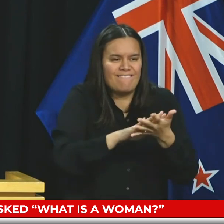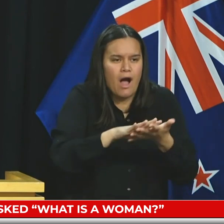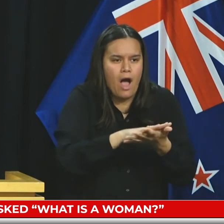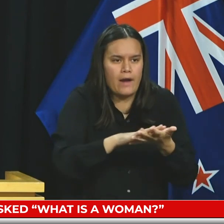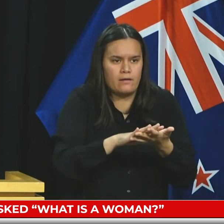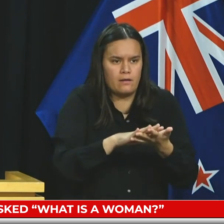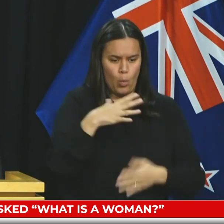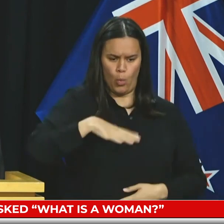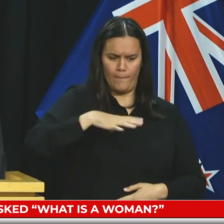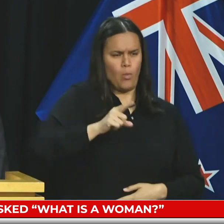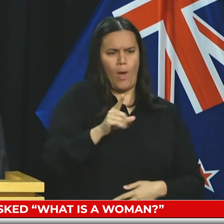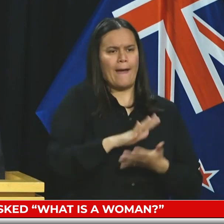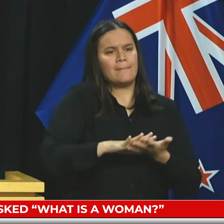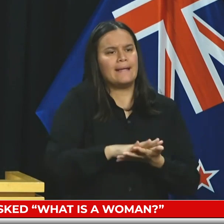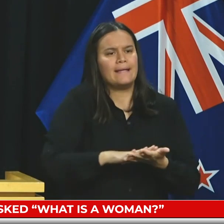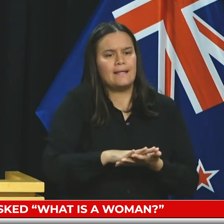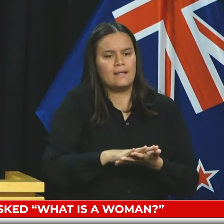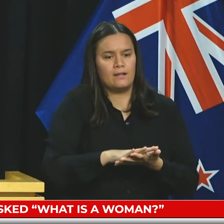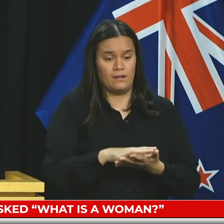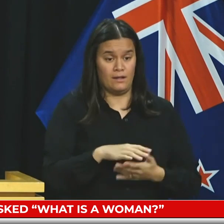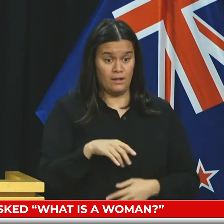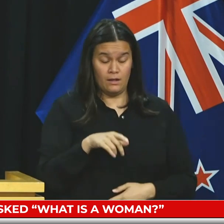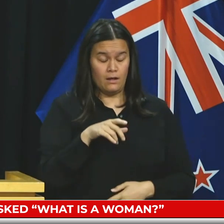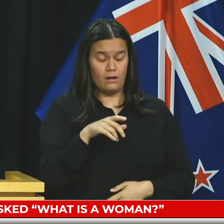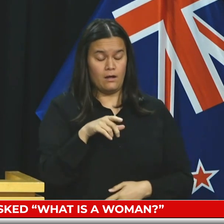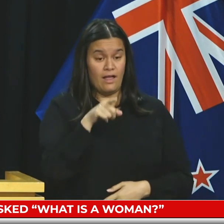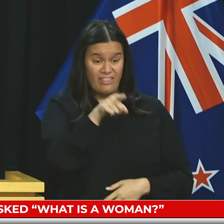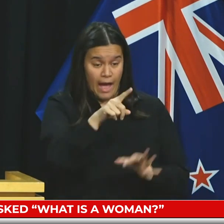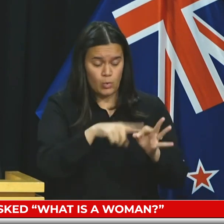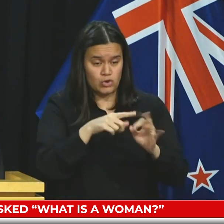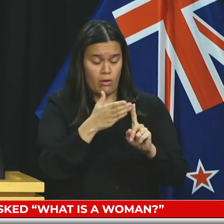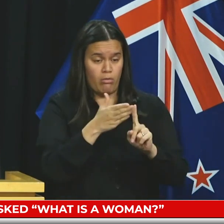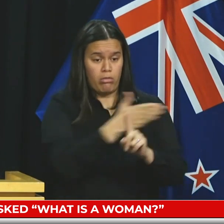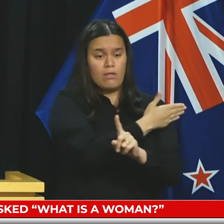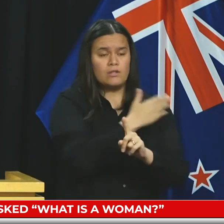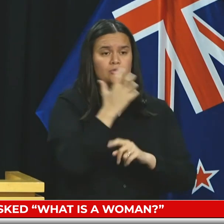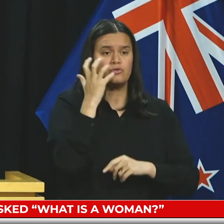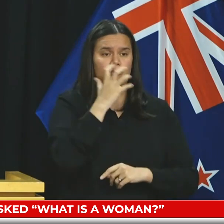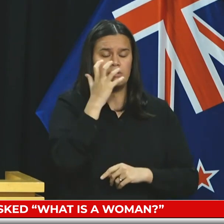To be honest, Sean, that question's come slightly out of left field for me.